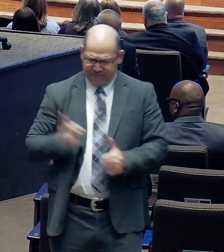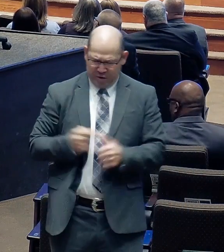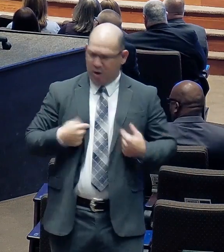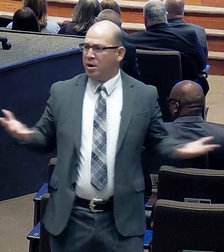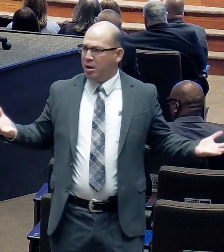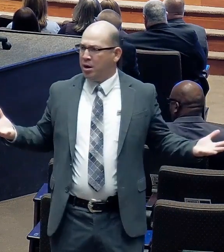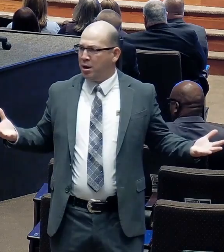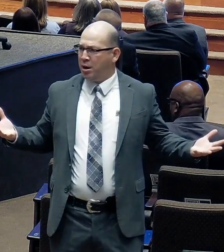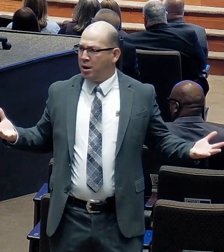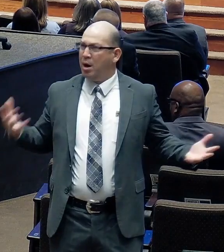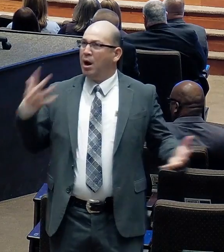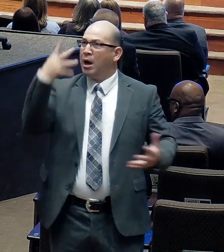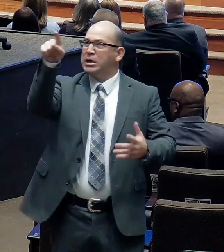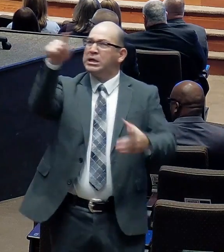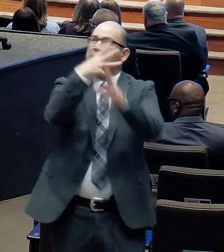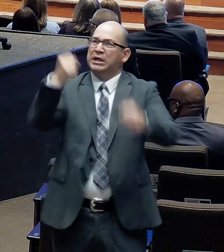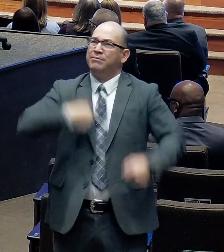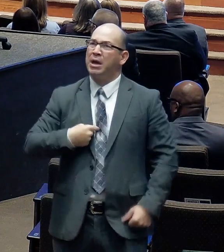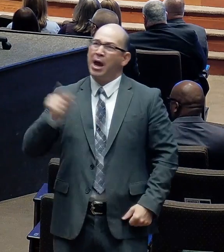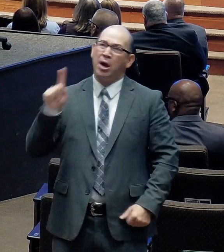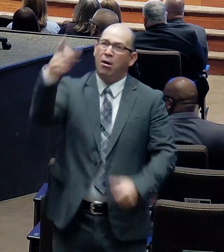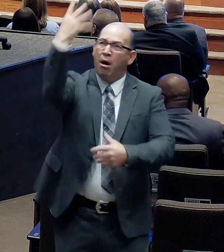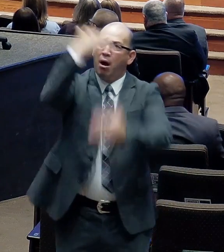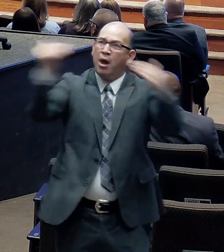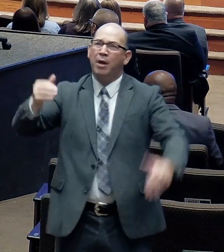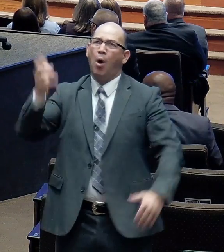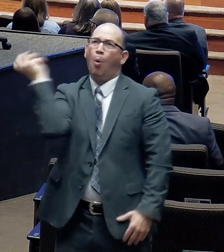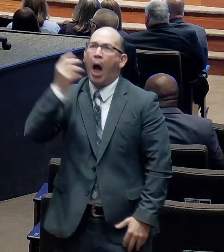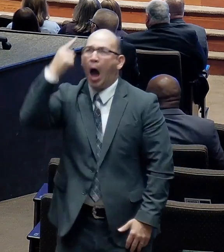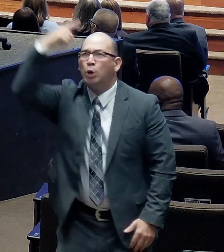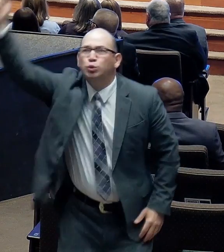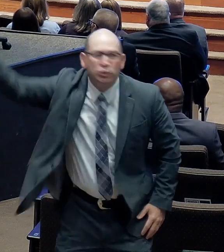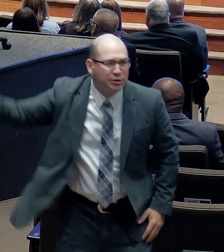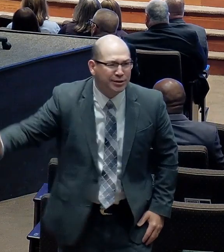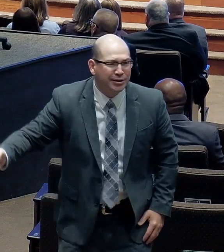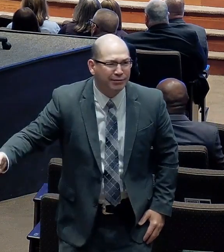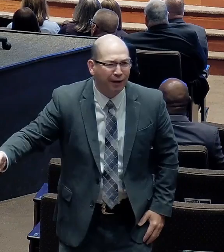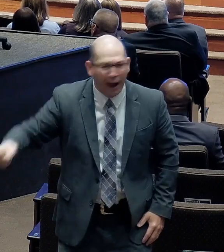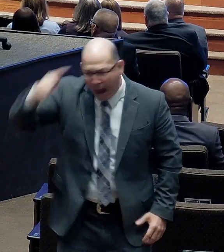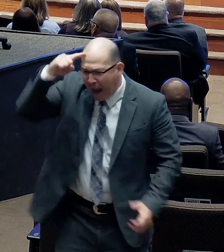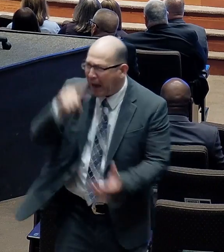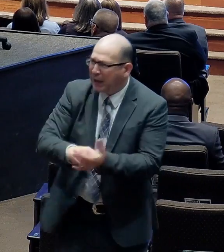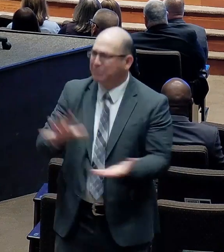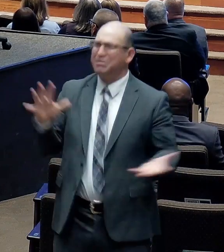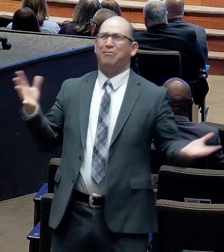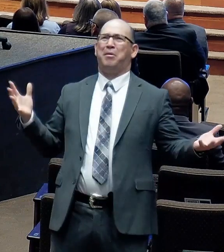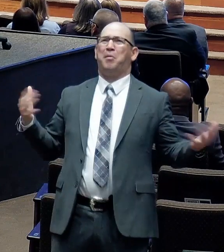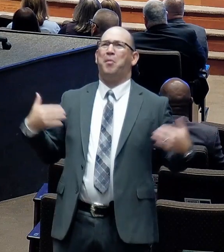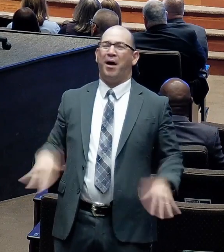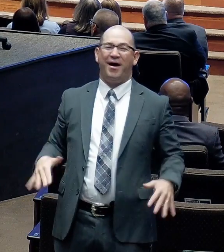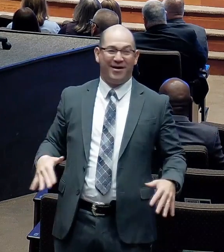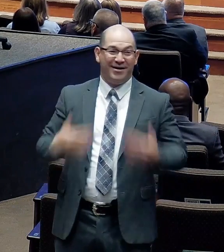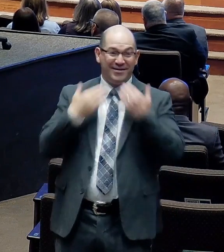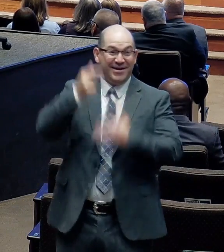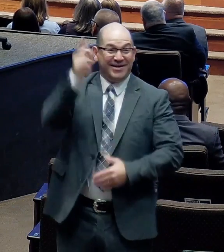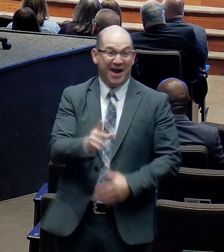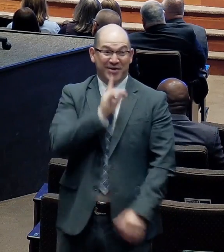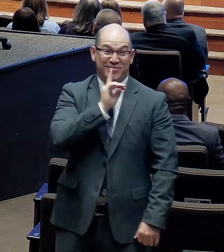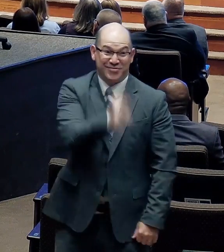heaven. It was like a dream. Thank God the dream is still a reality. And